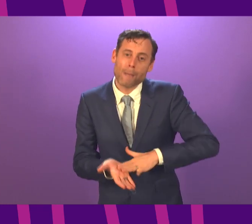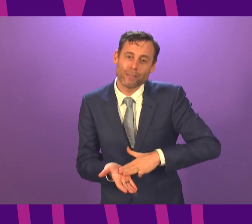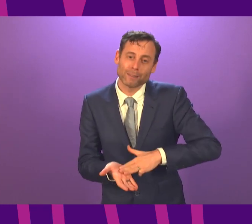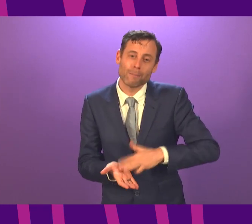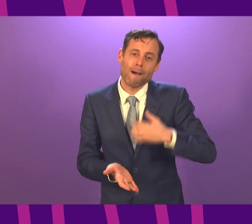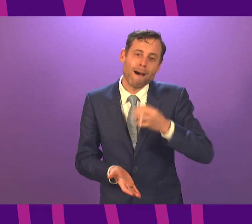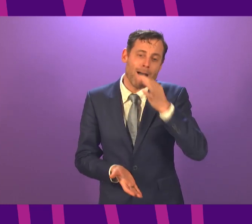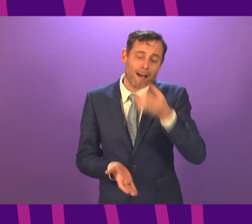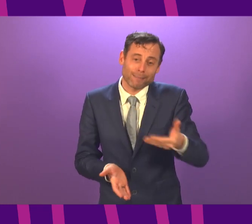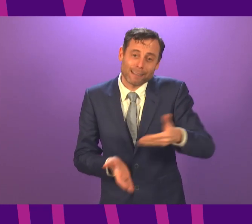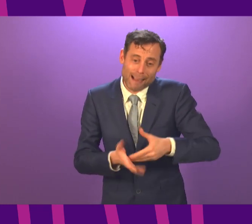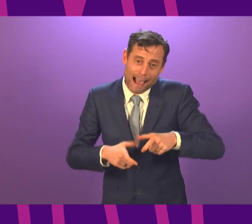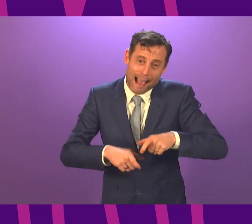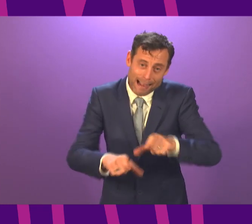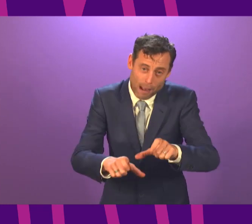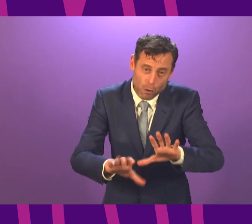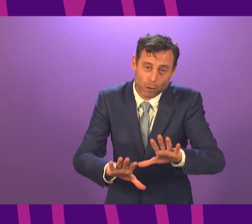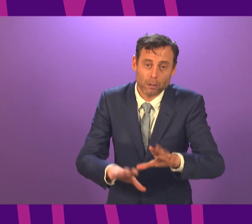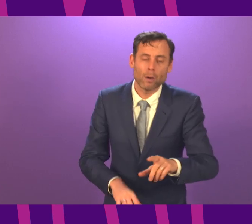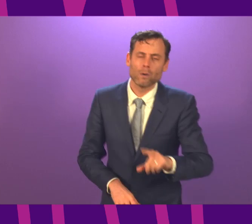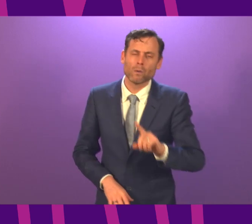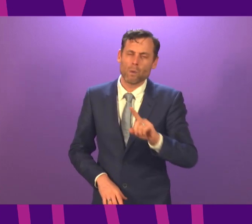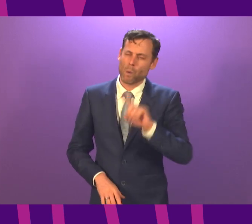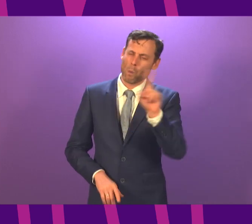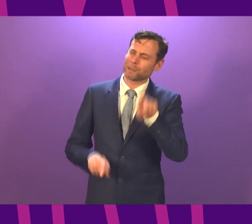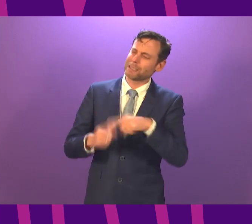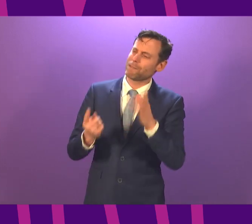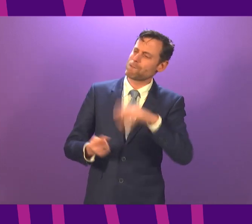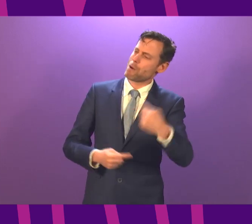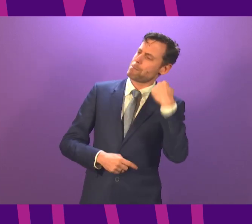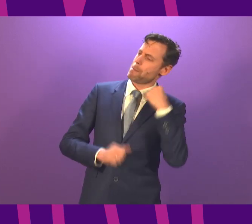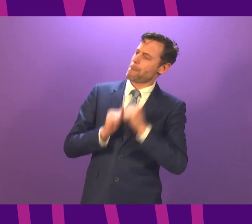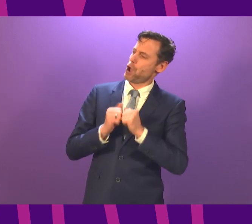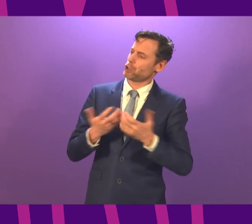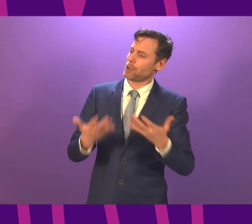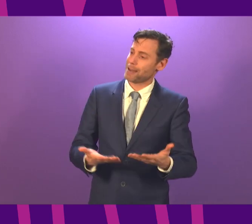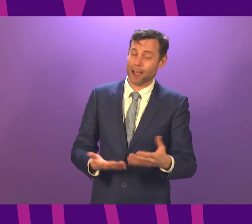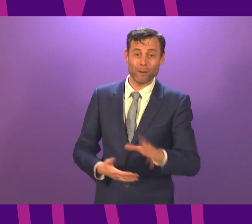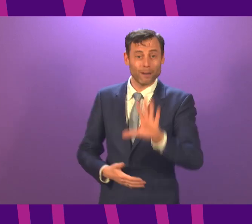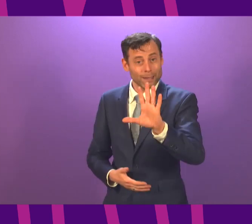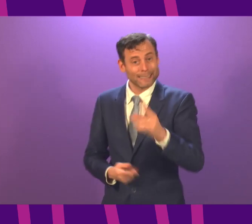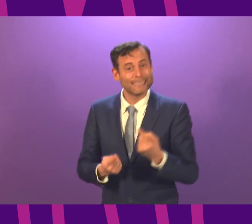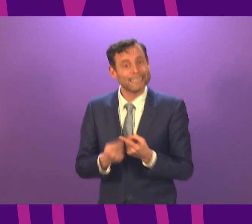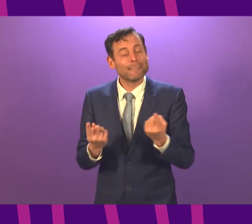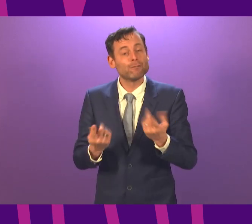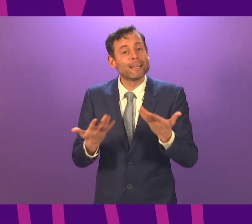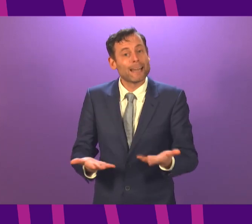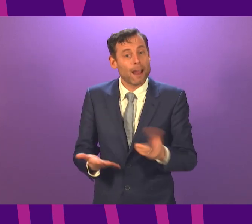are necessary. The difference between now and last March is that, with the help of vaccines, we now have confidence that these sacrifices